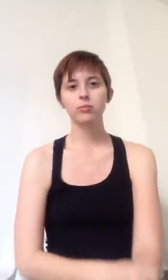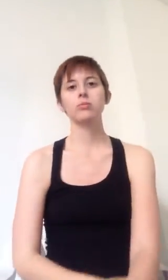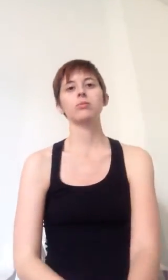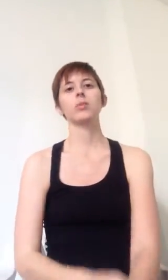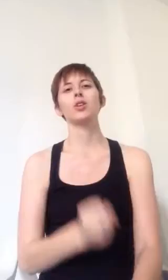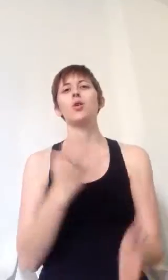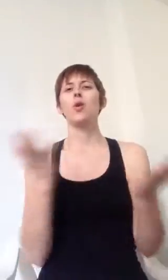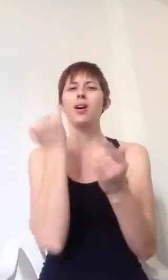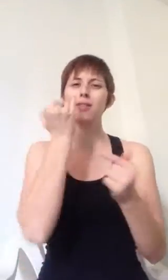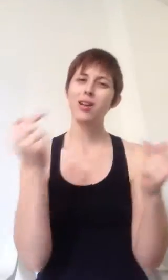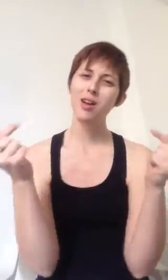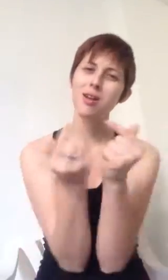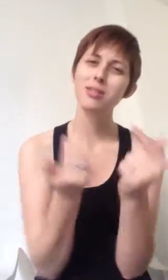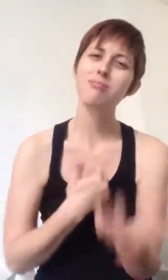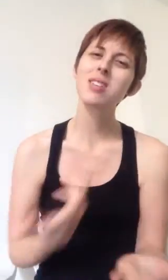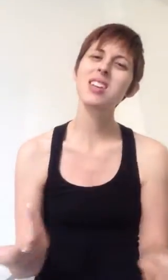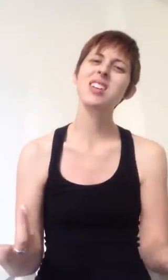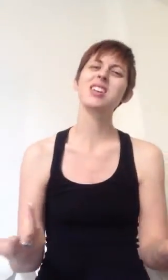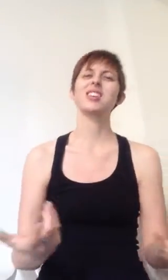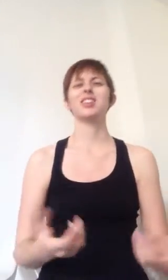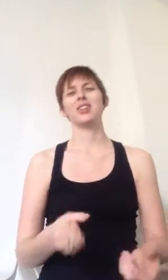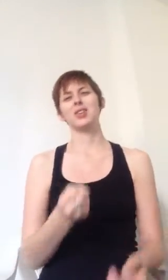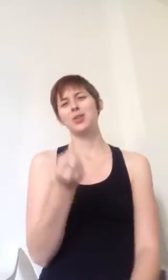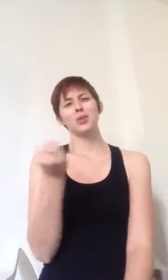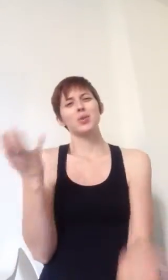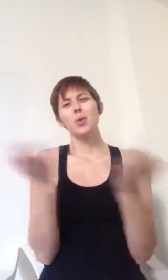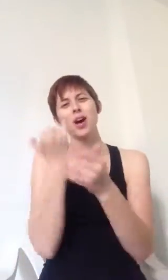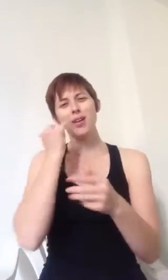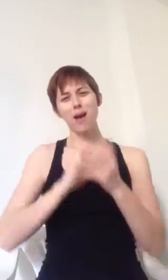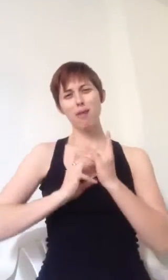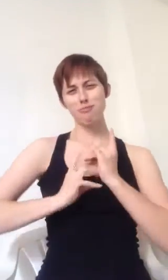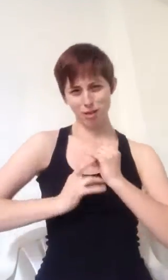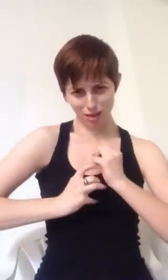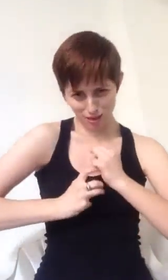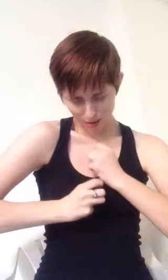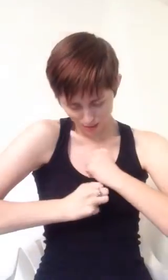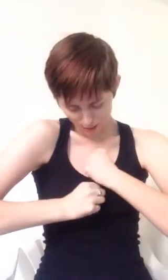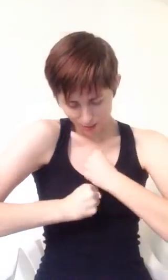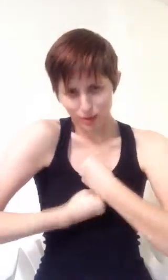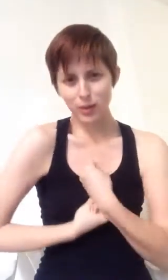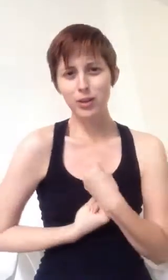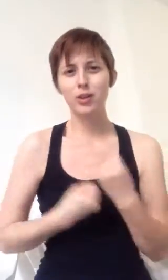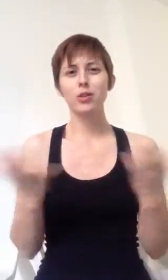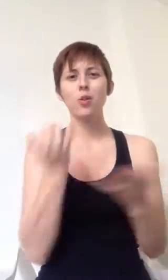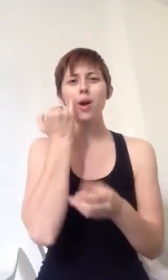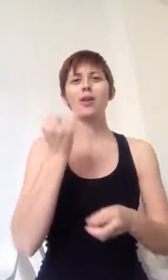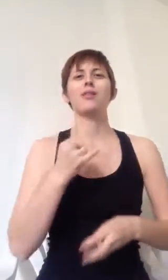So what if it hurts me, so what if I break down, so what if